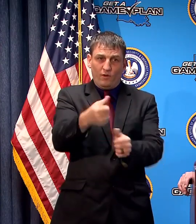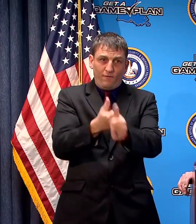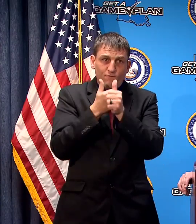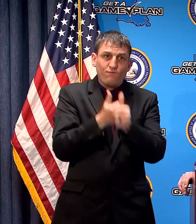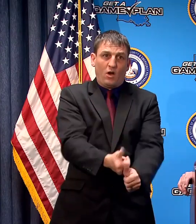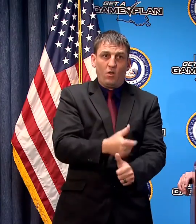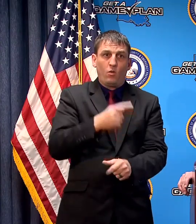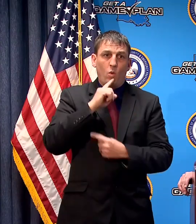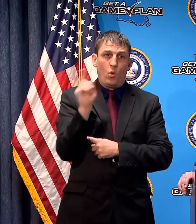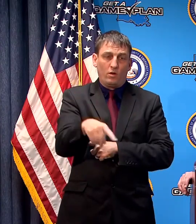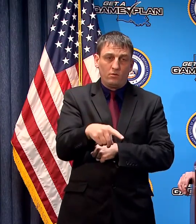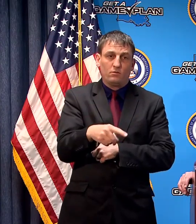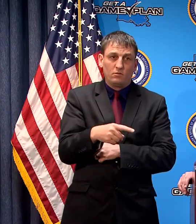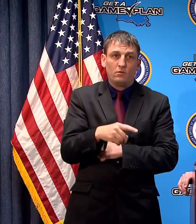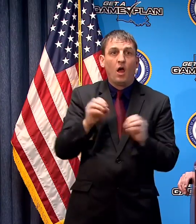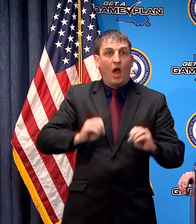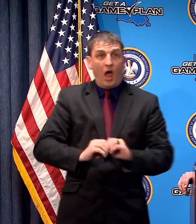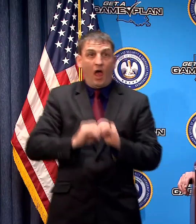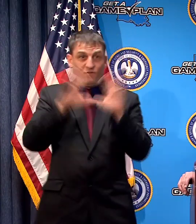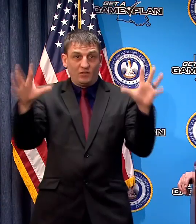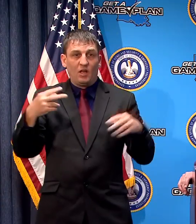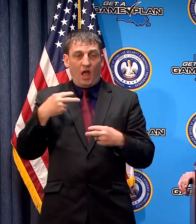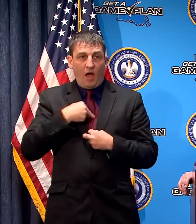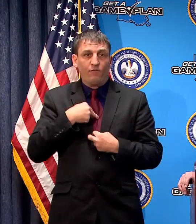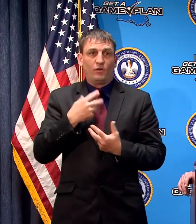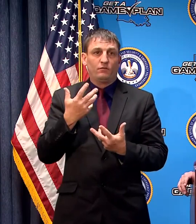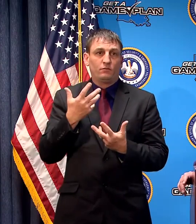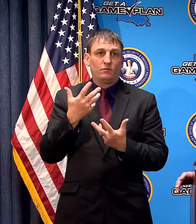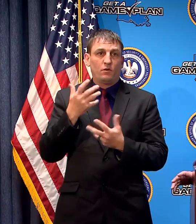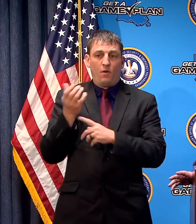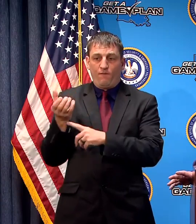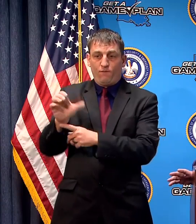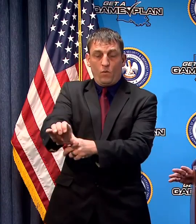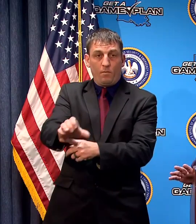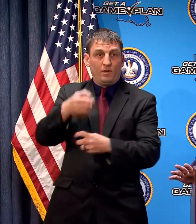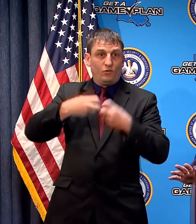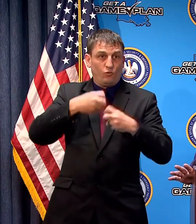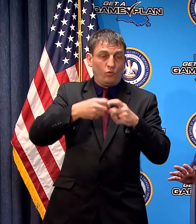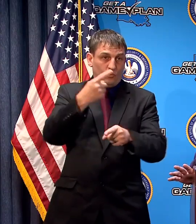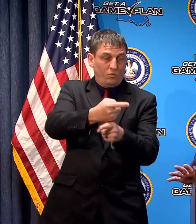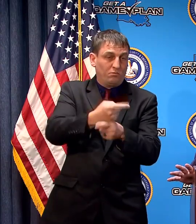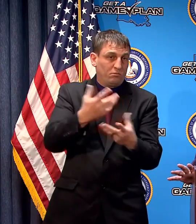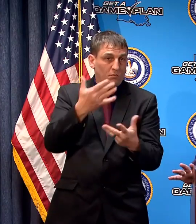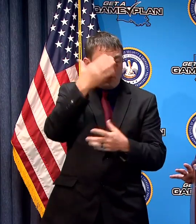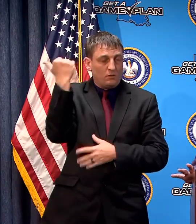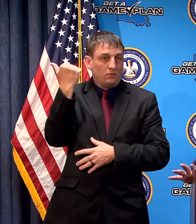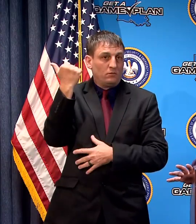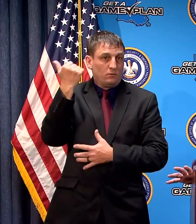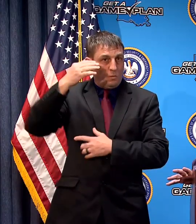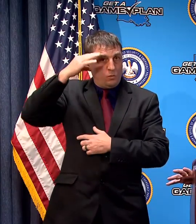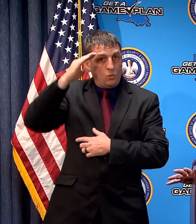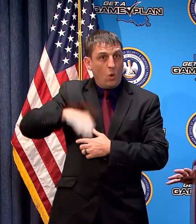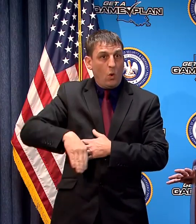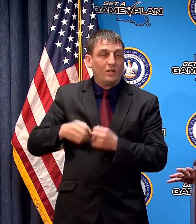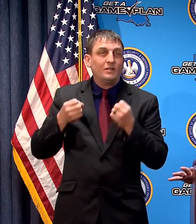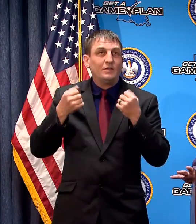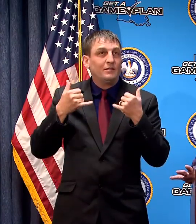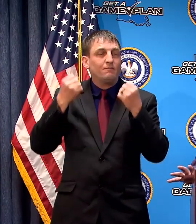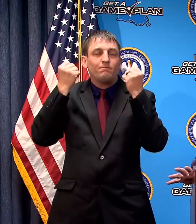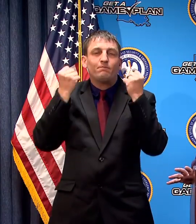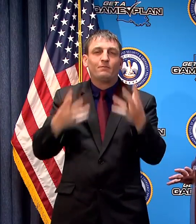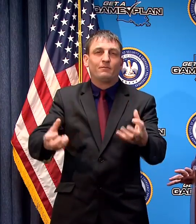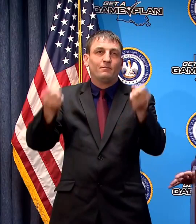obviously we have an enforcement issue if because we we know that there are still tens of thousands